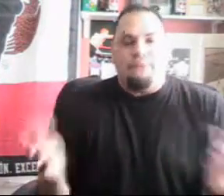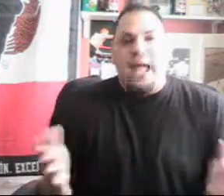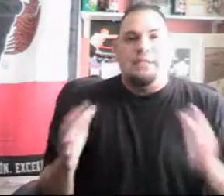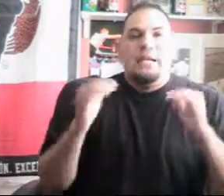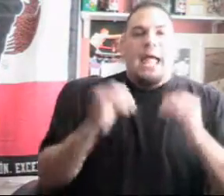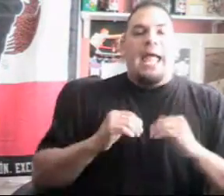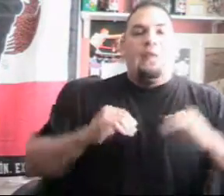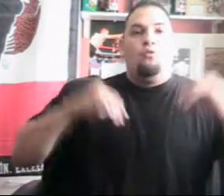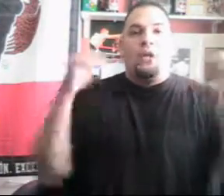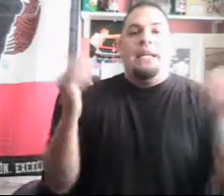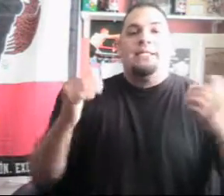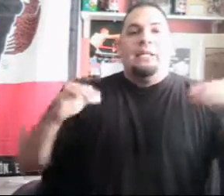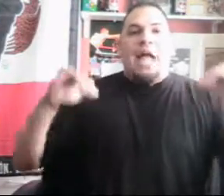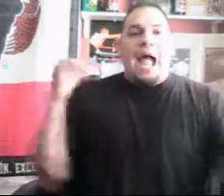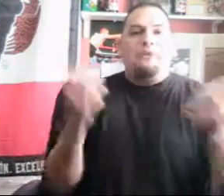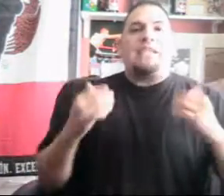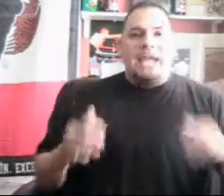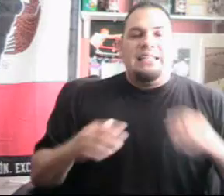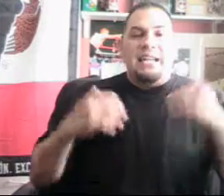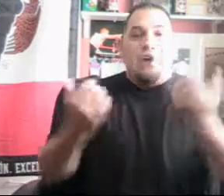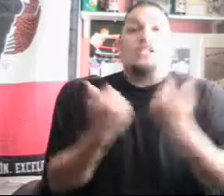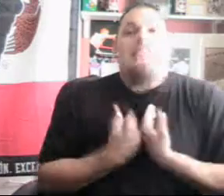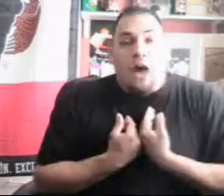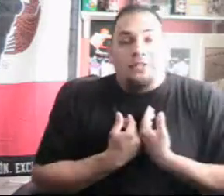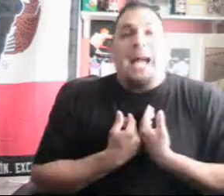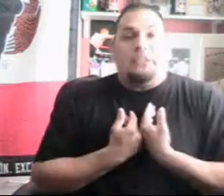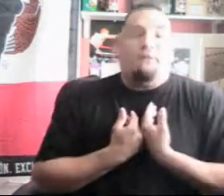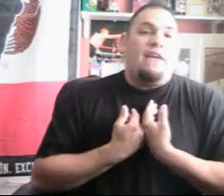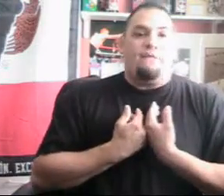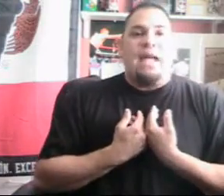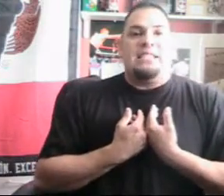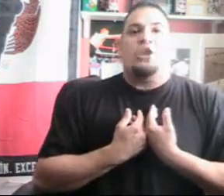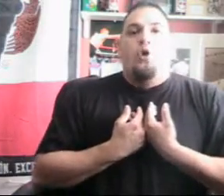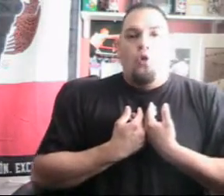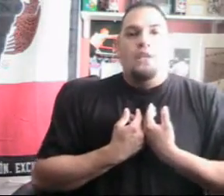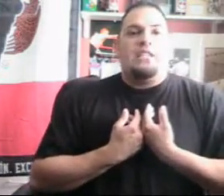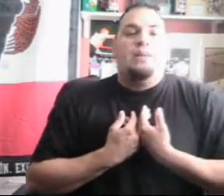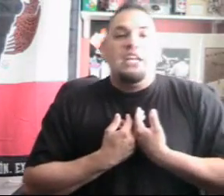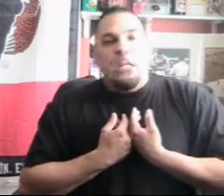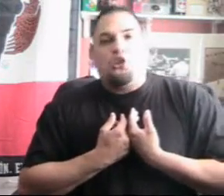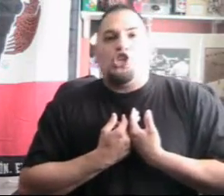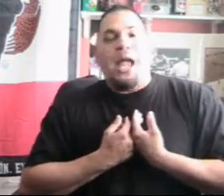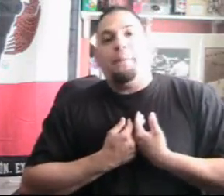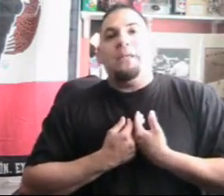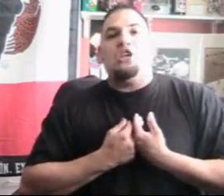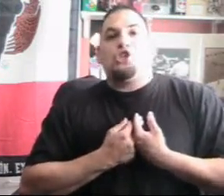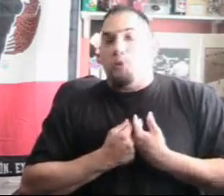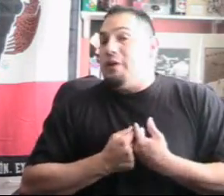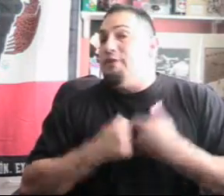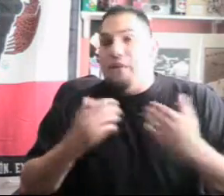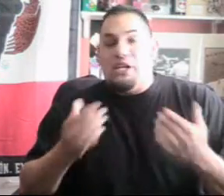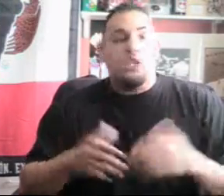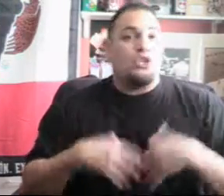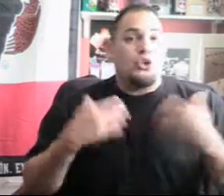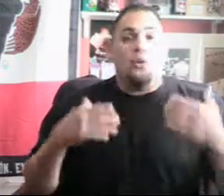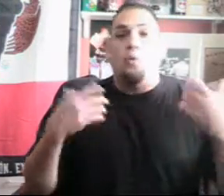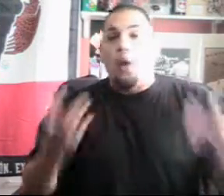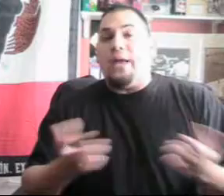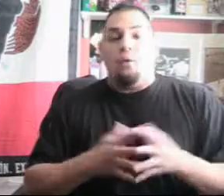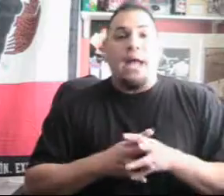fan and really advertising it ourselves as fight fans is who is the linear champion in a certain division and a certain weight, right?